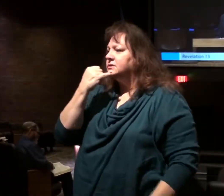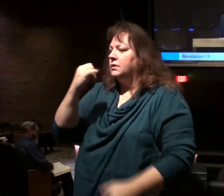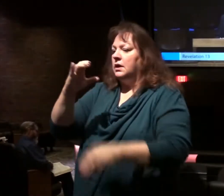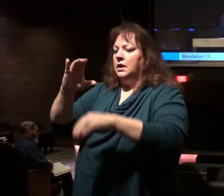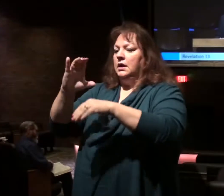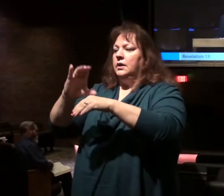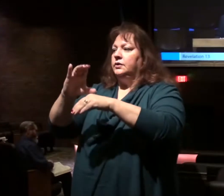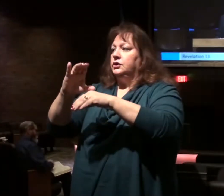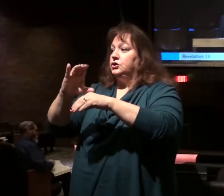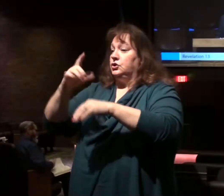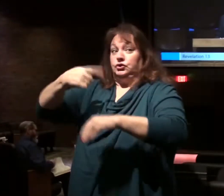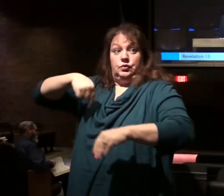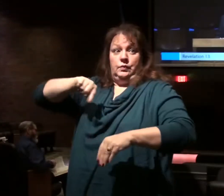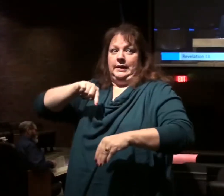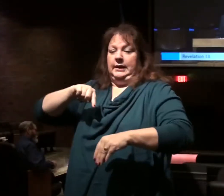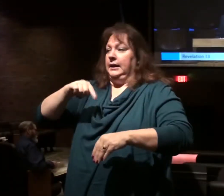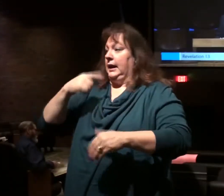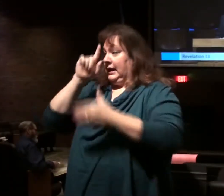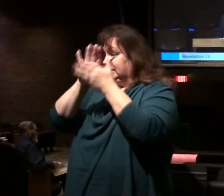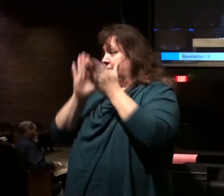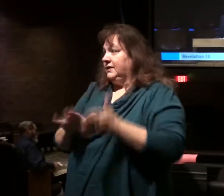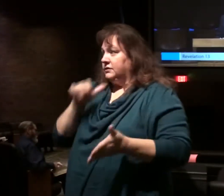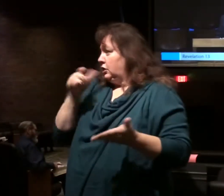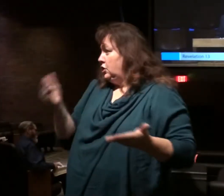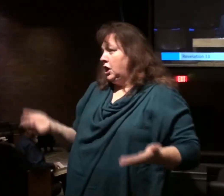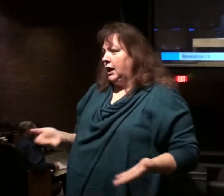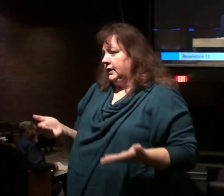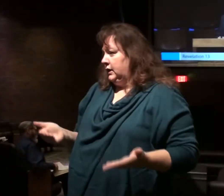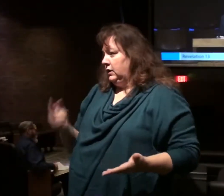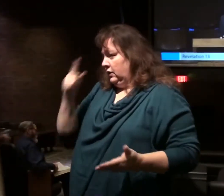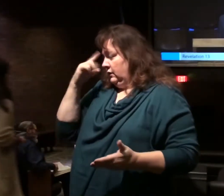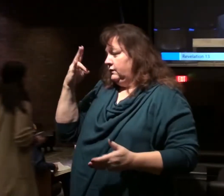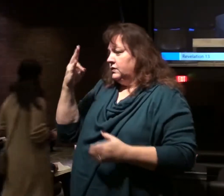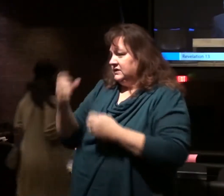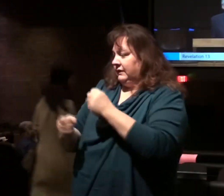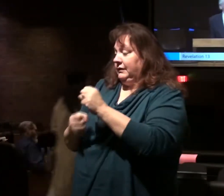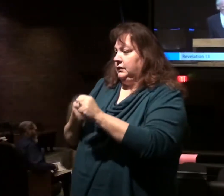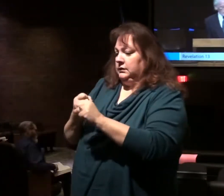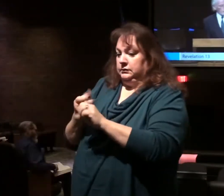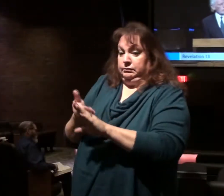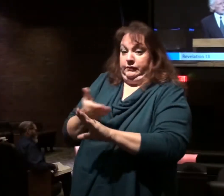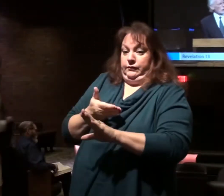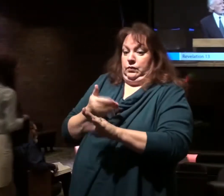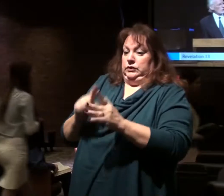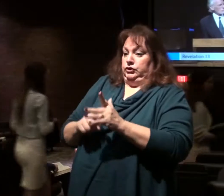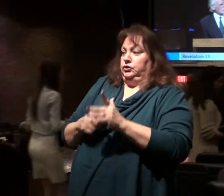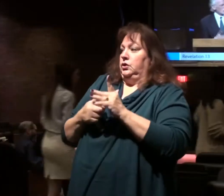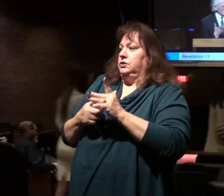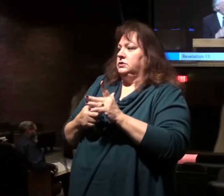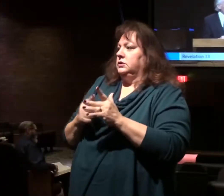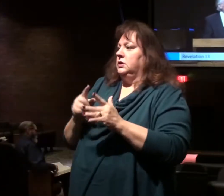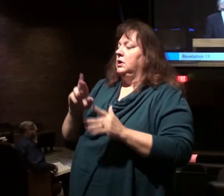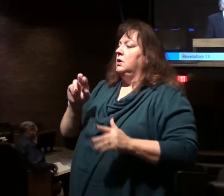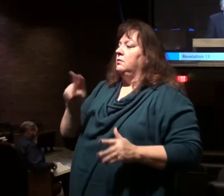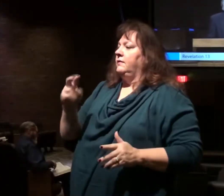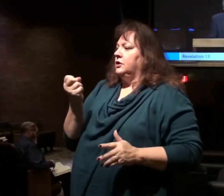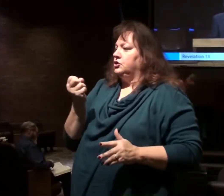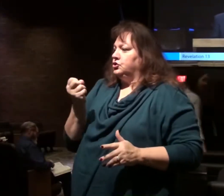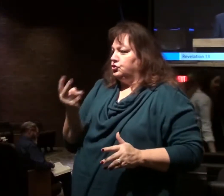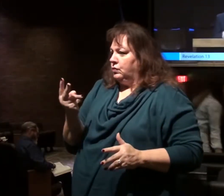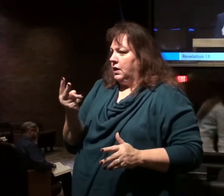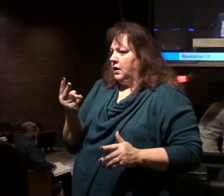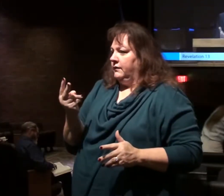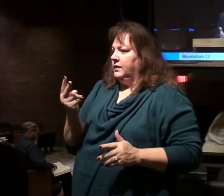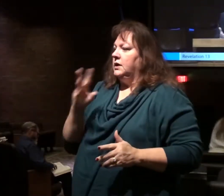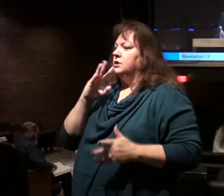has been taken to heaven before this seven-year period begins. Chapter 12, chapter 11 as